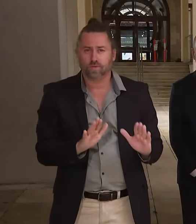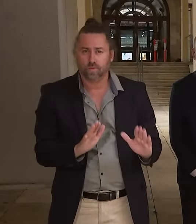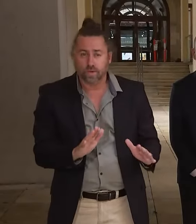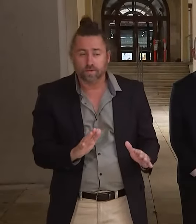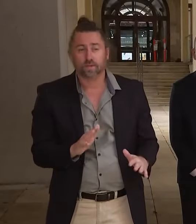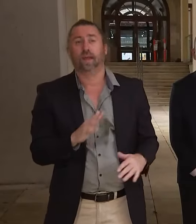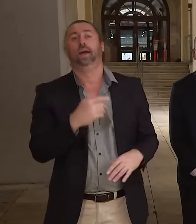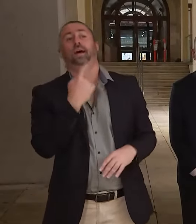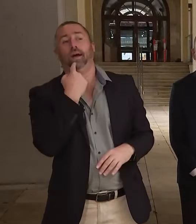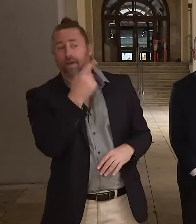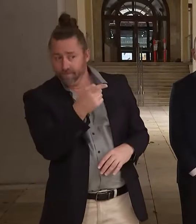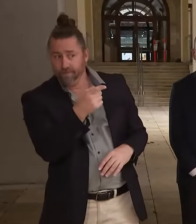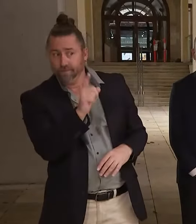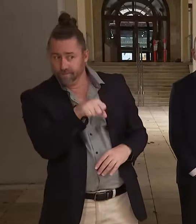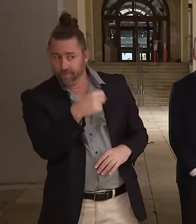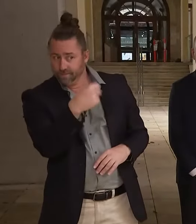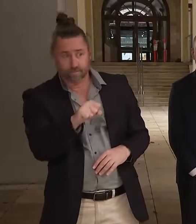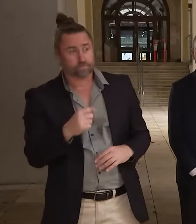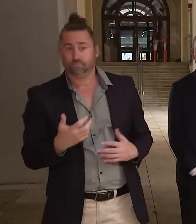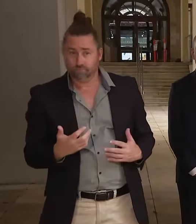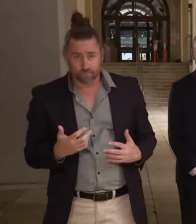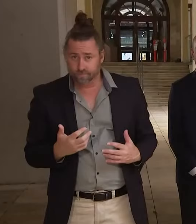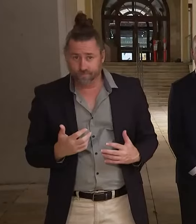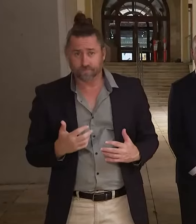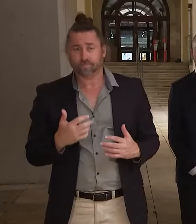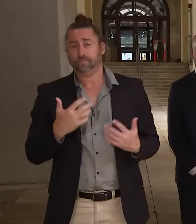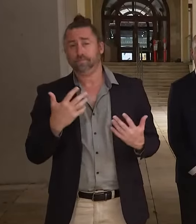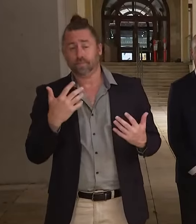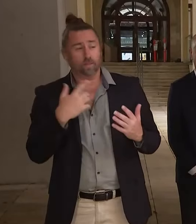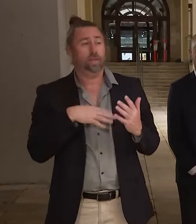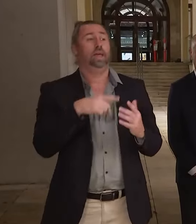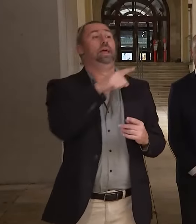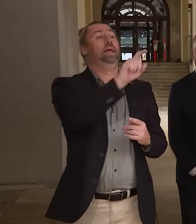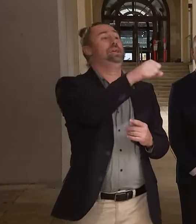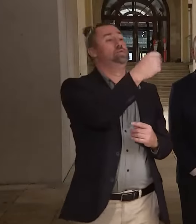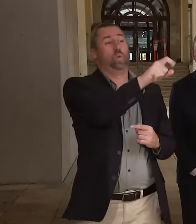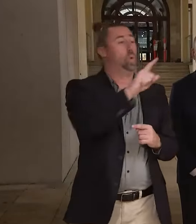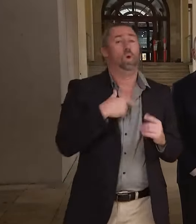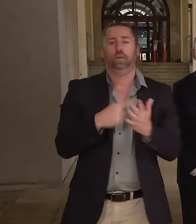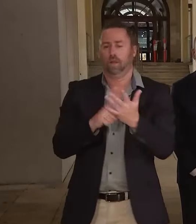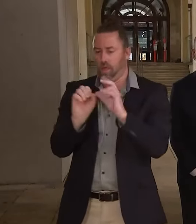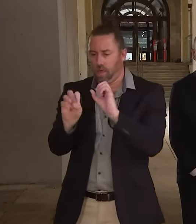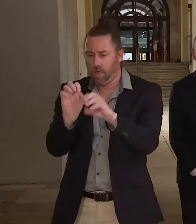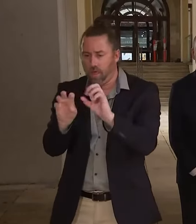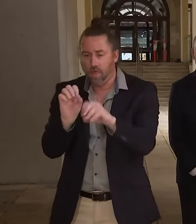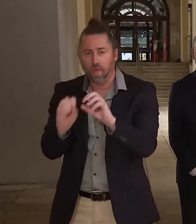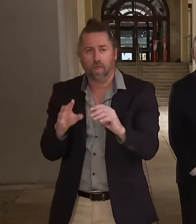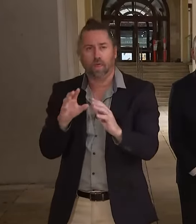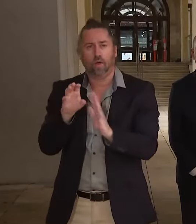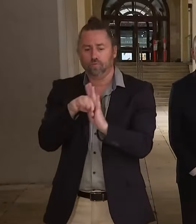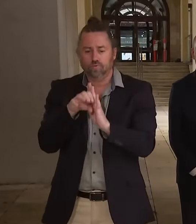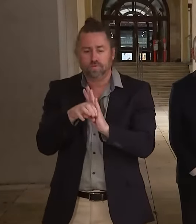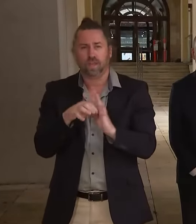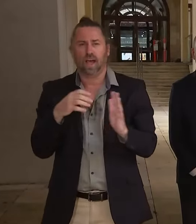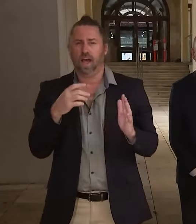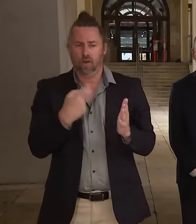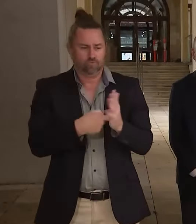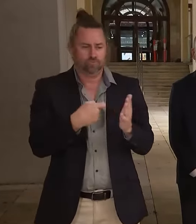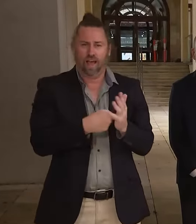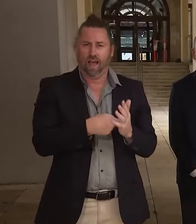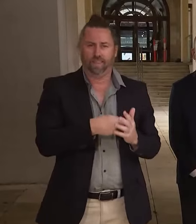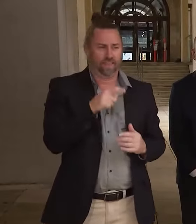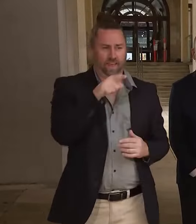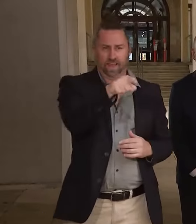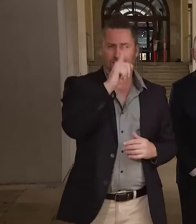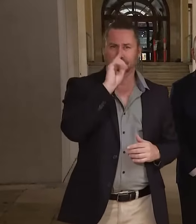need to be told what their results are. All of that results will have to be entered into the system at the front end, instead of at the back